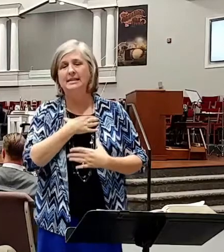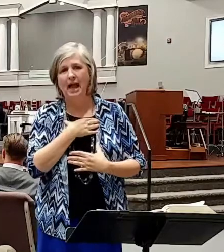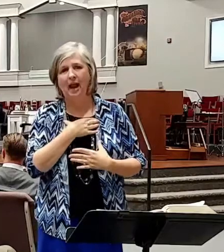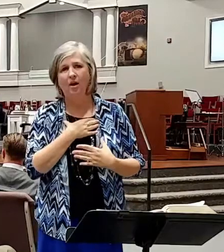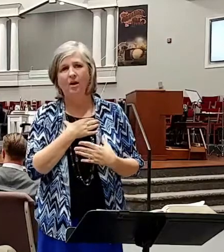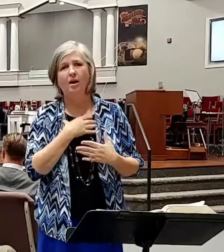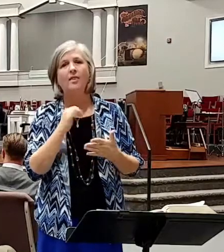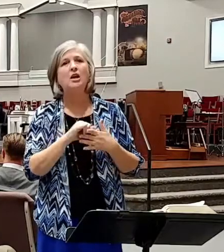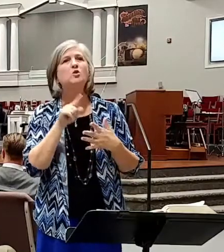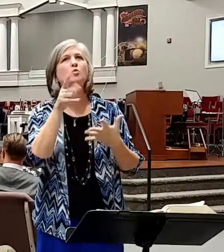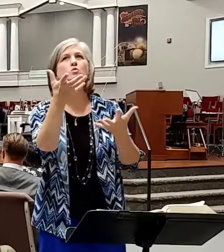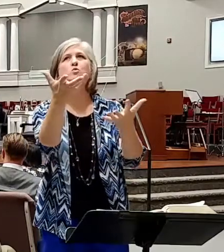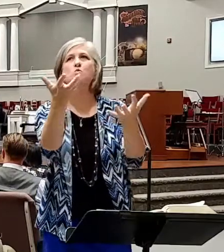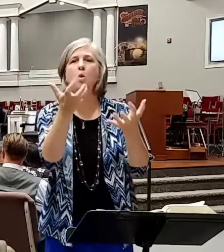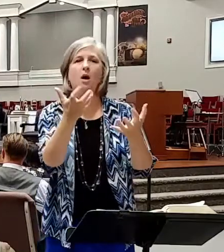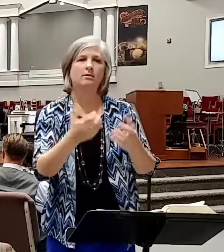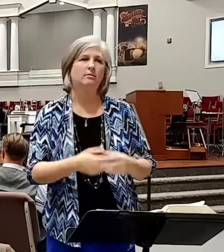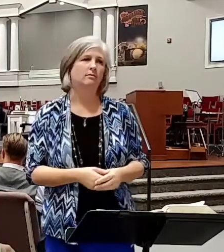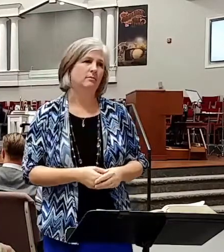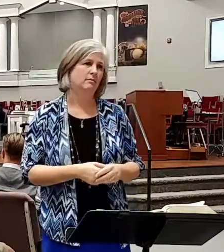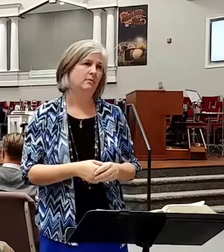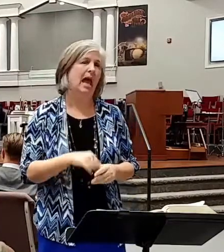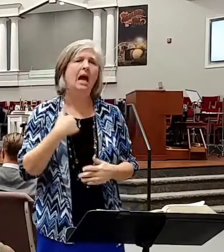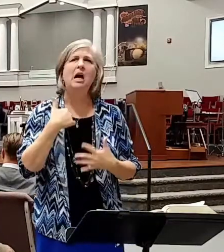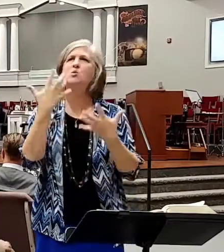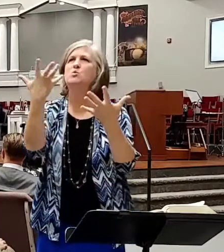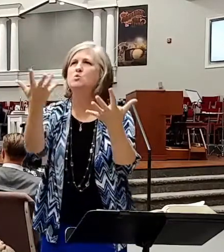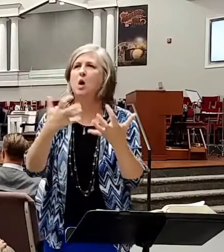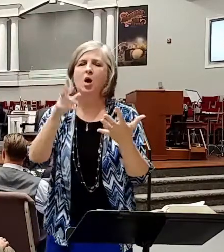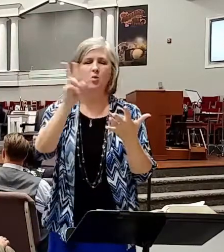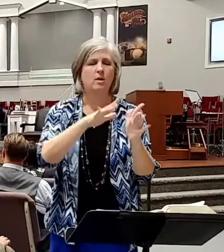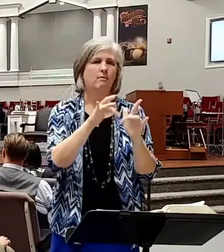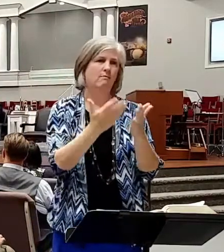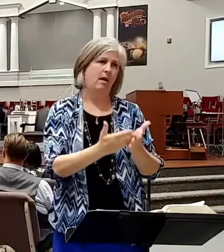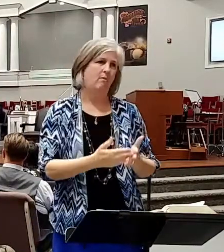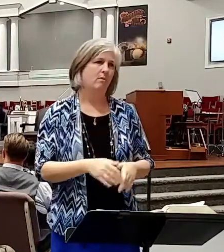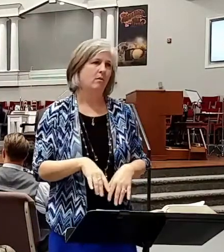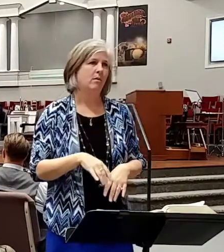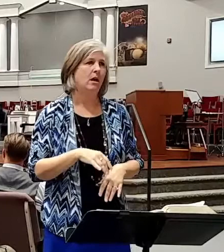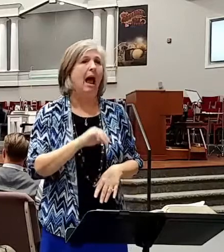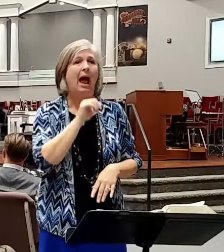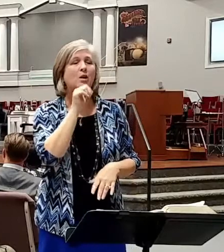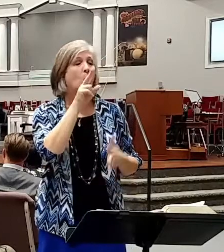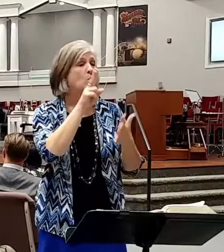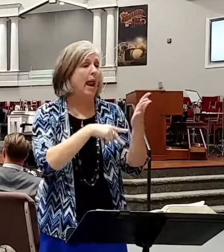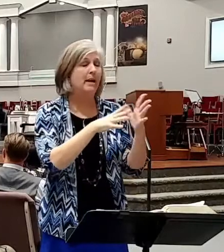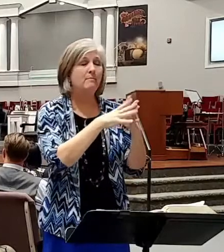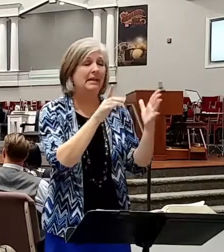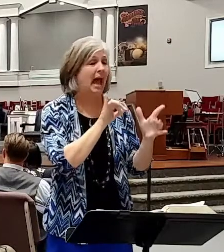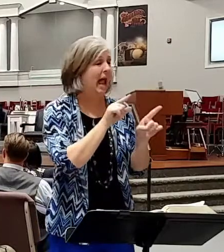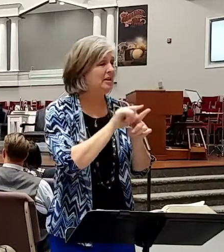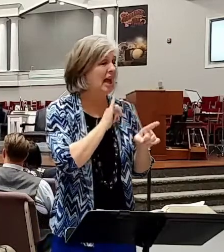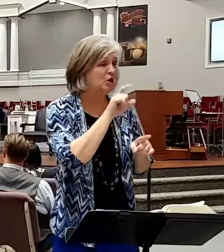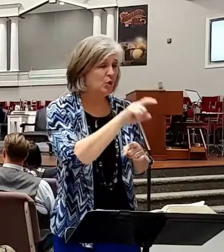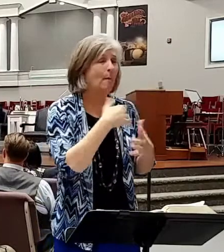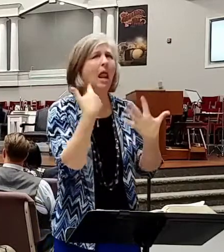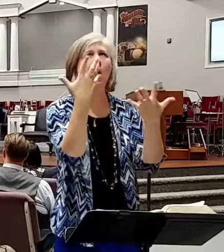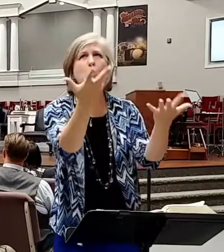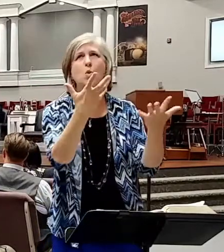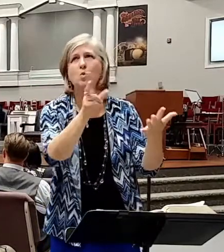want to. I want to read my Bible. I don't read it as much as I should but I want to. Let